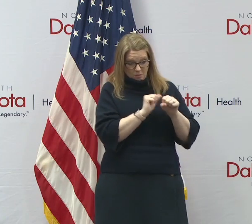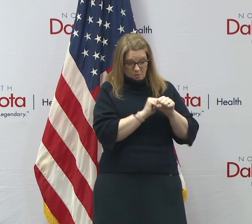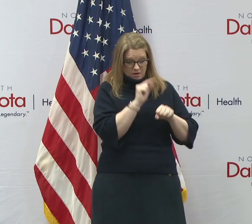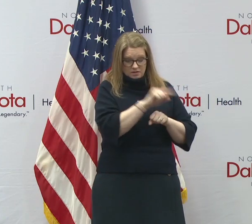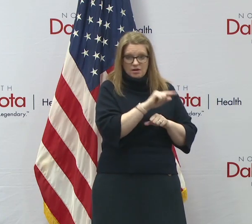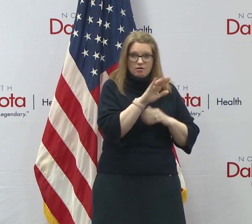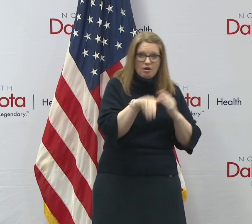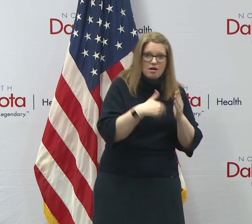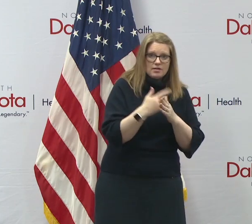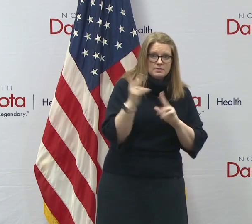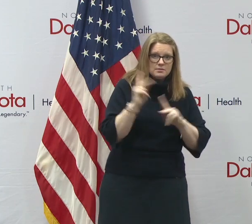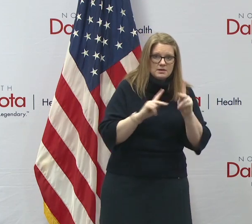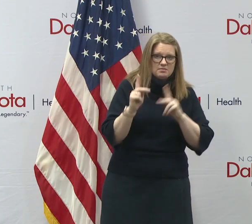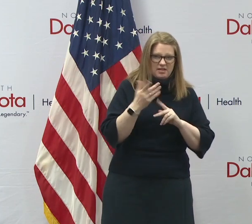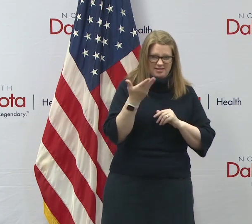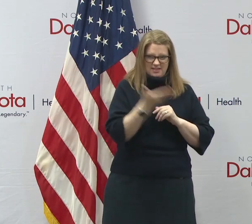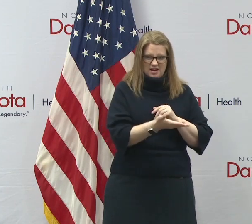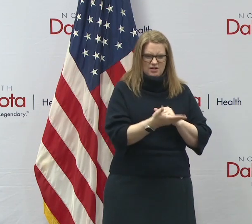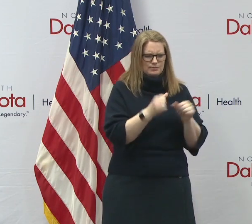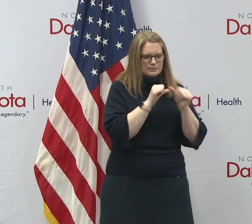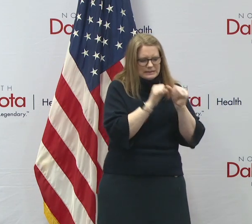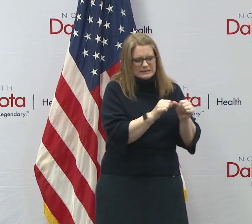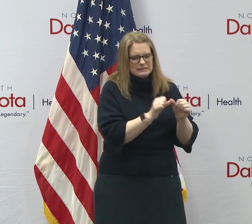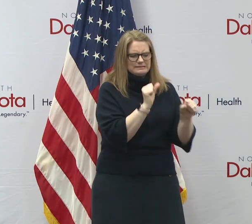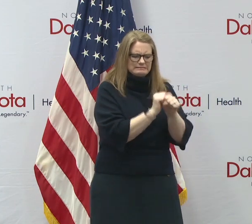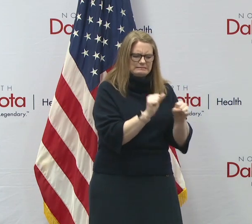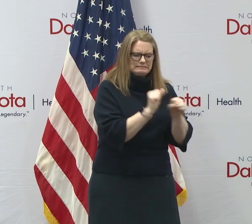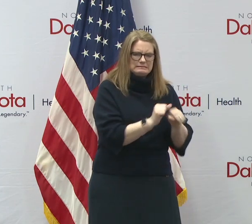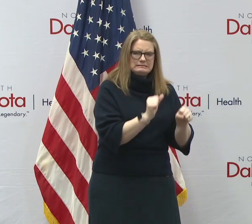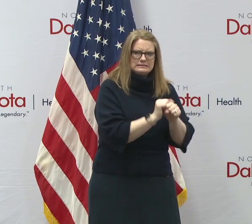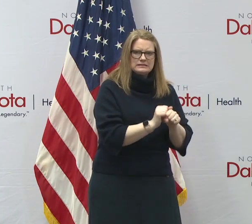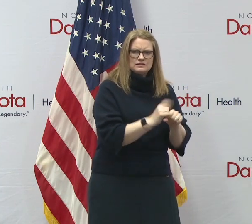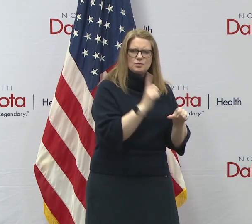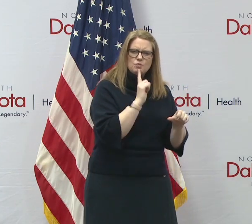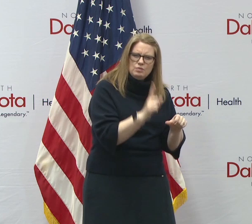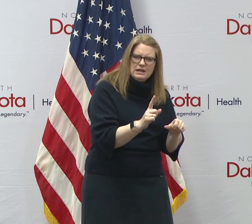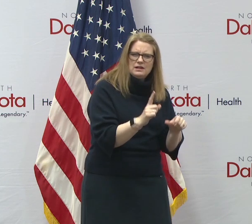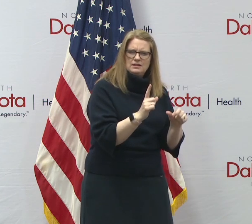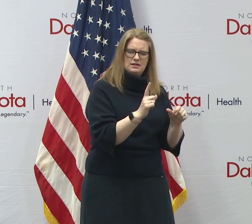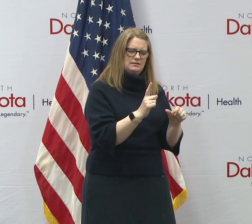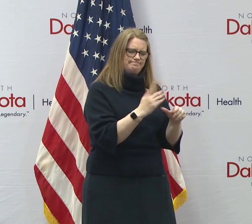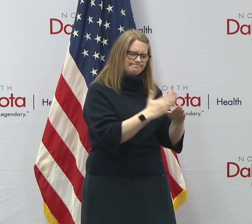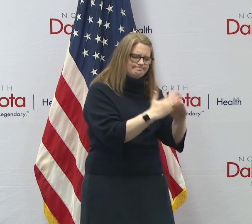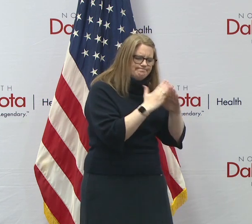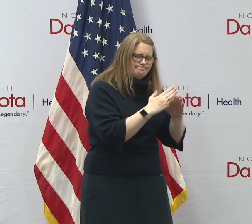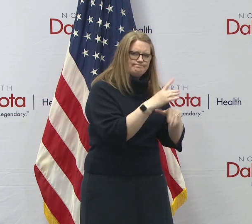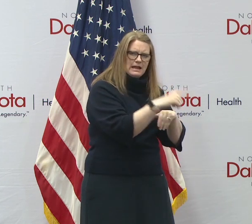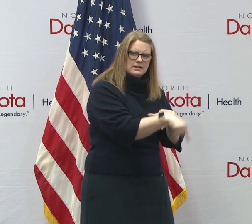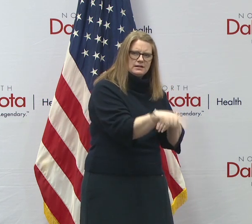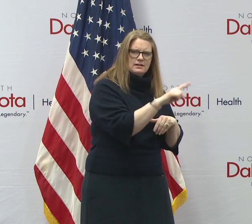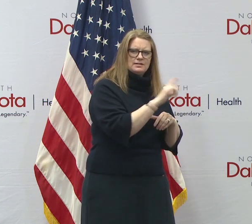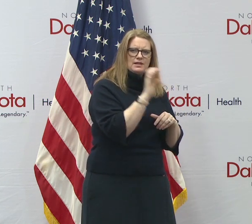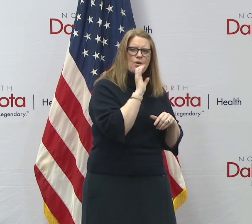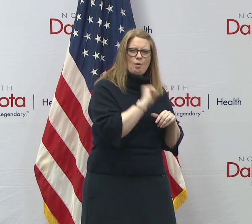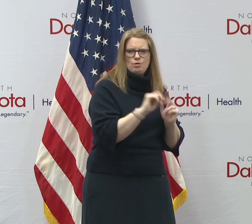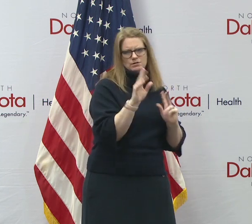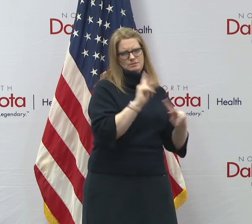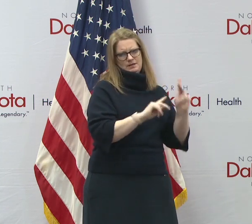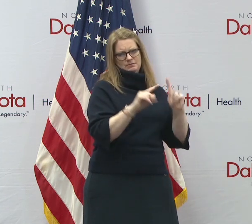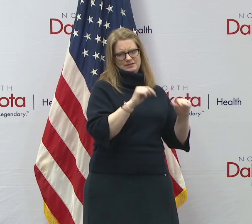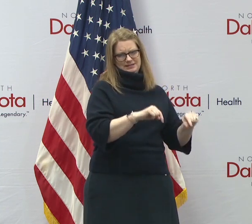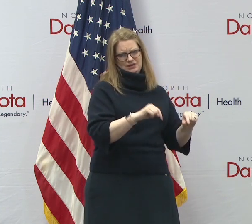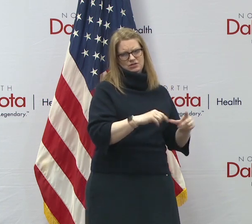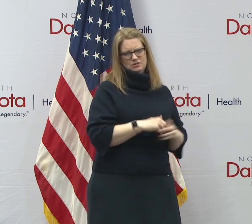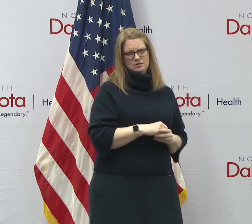are working in those facilities, uh, who continue to do work every day to protect, uh, uh, to protect the elders in our society.